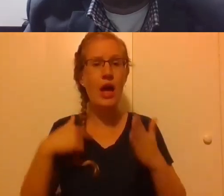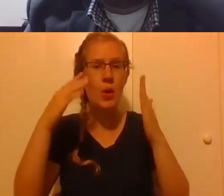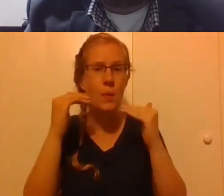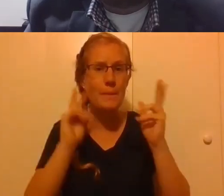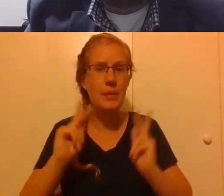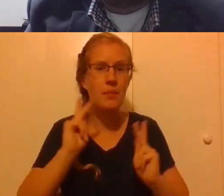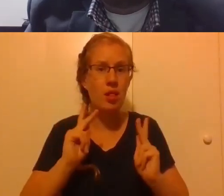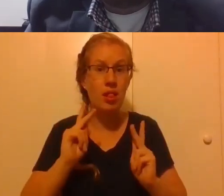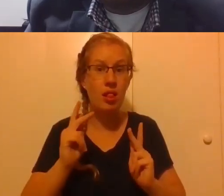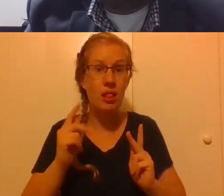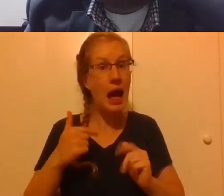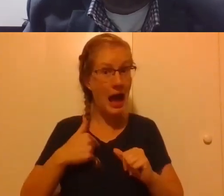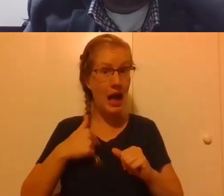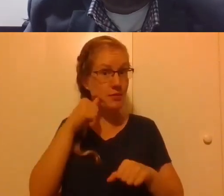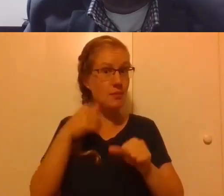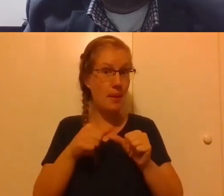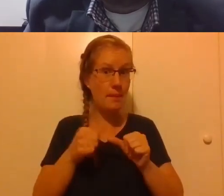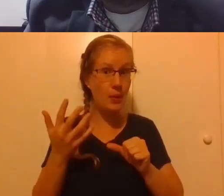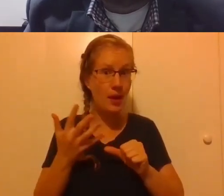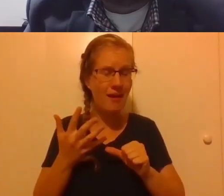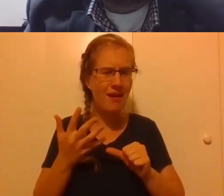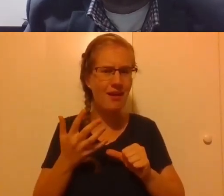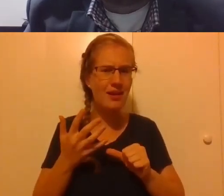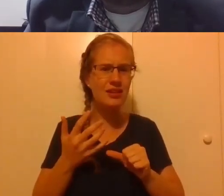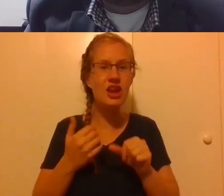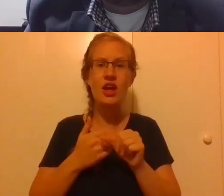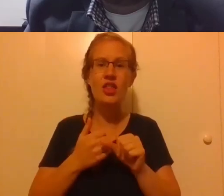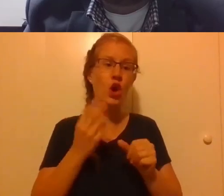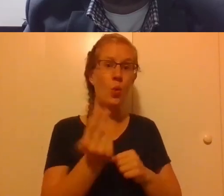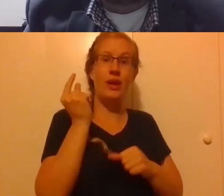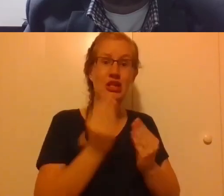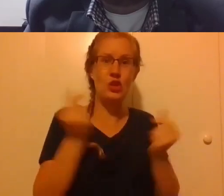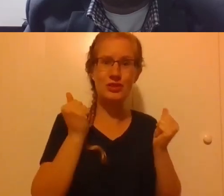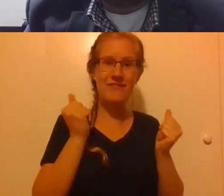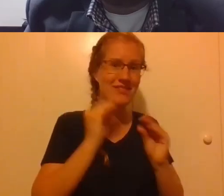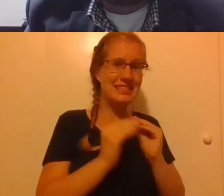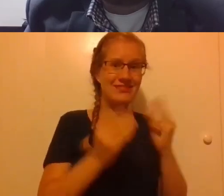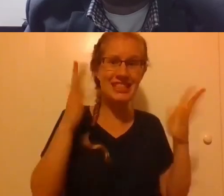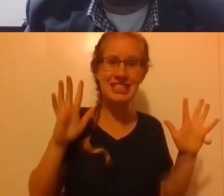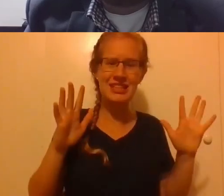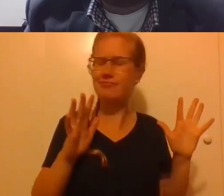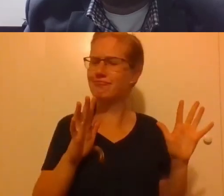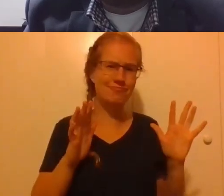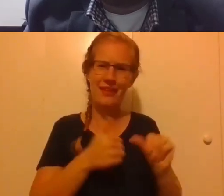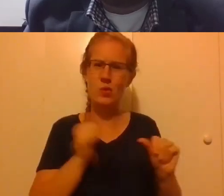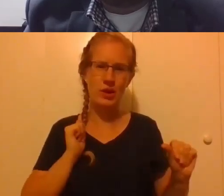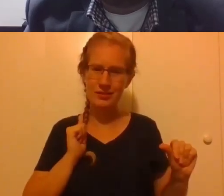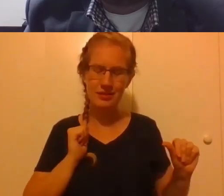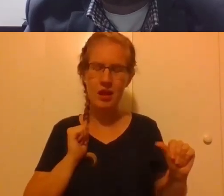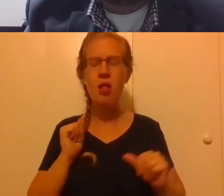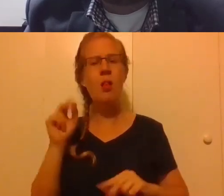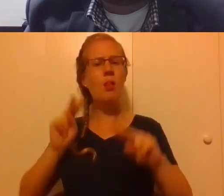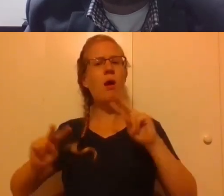at least I will remember, let's avoid the quick solutions. And let's look at this in a long